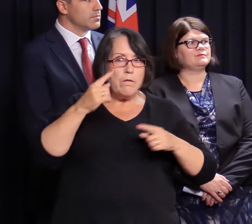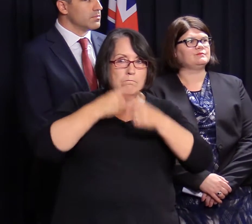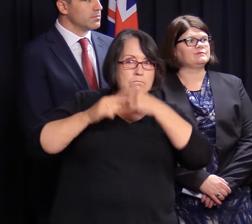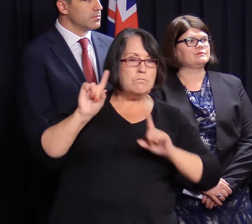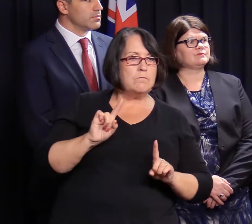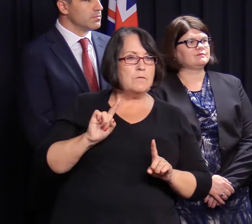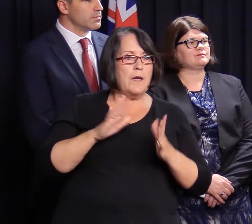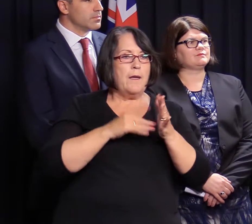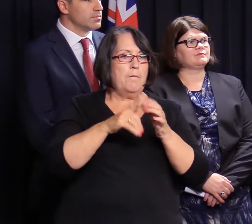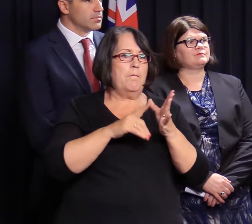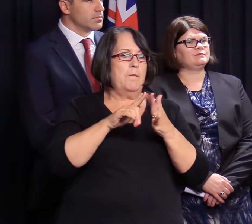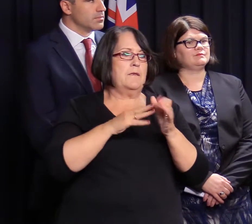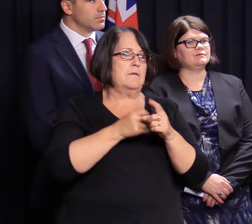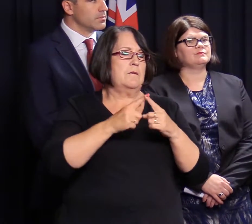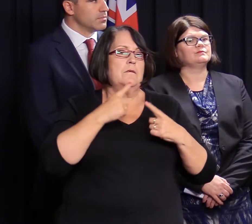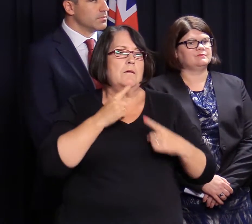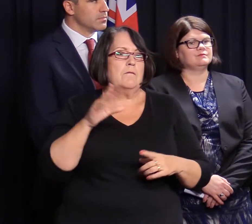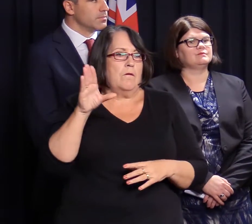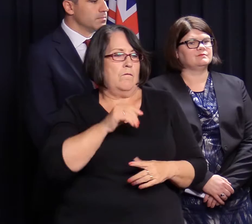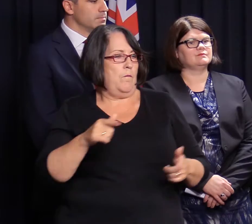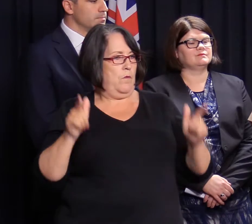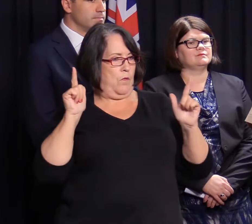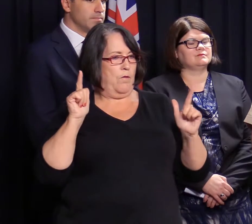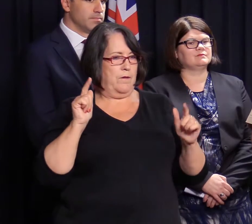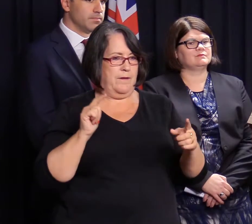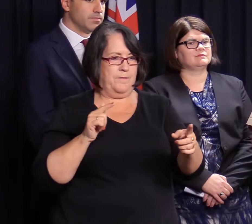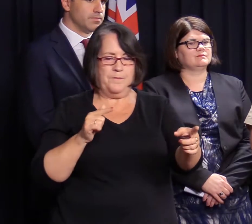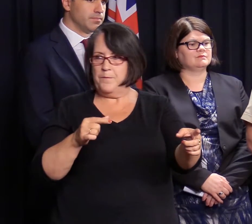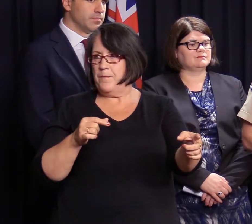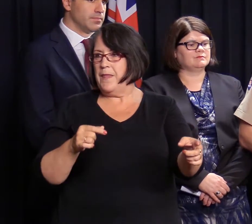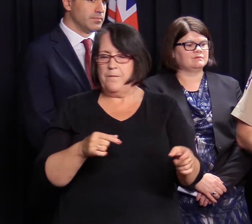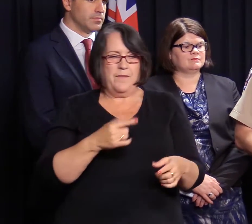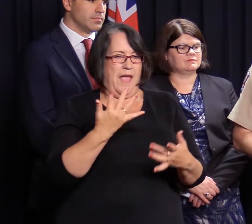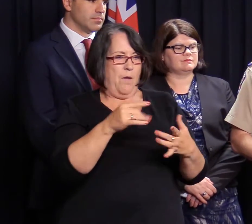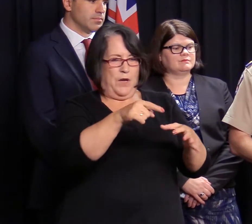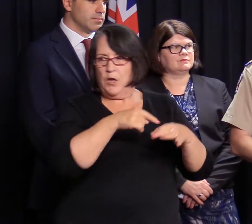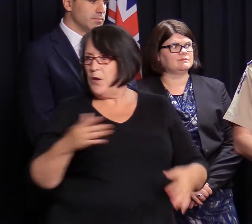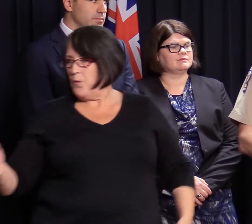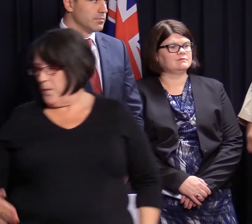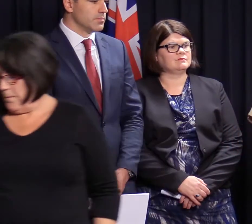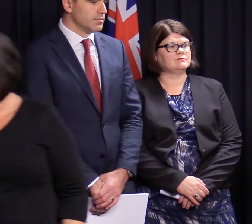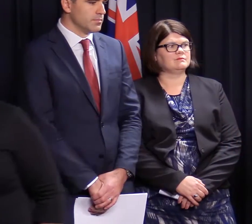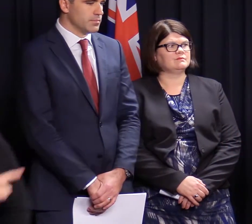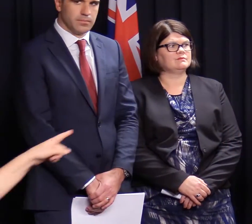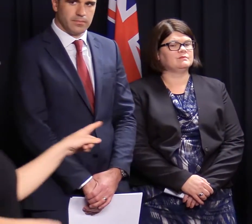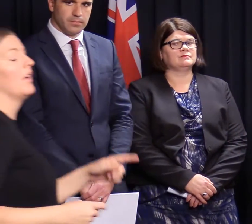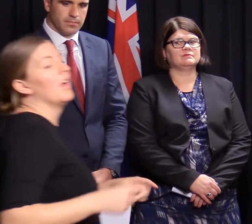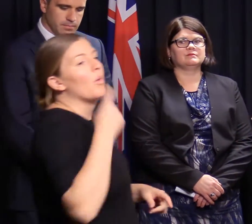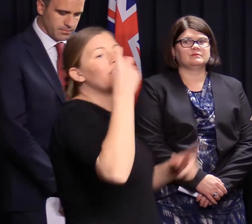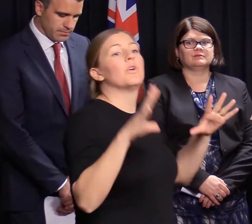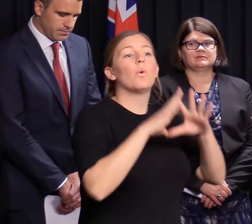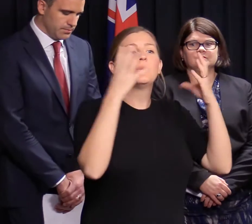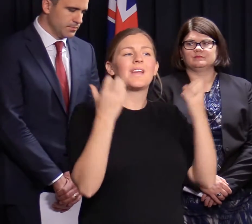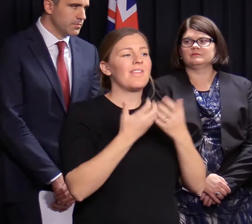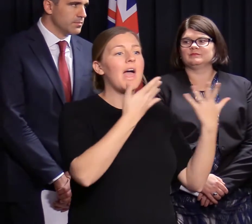messages and advice from the authorities. How many homes had to be evacuated? So last night